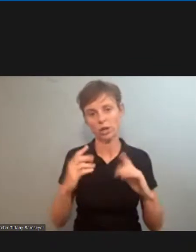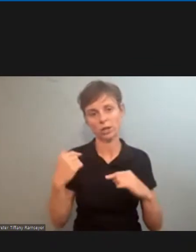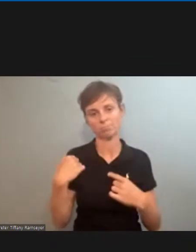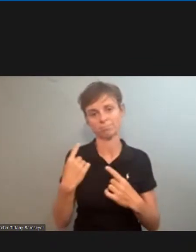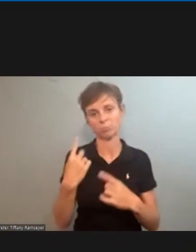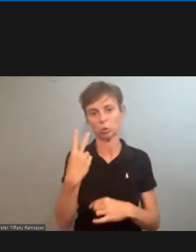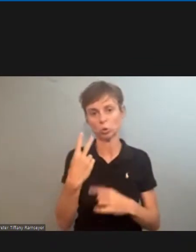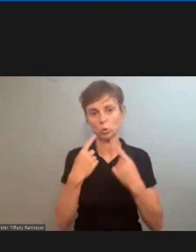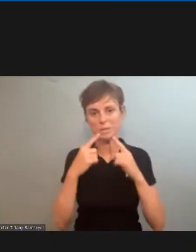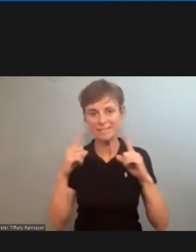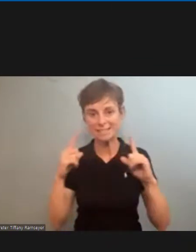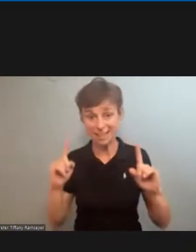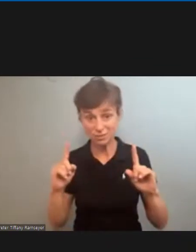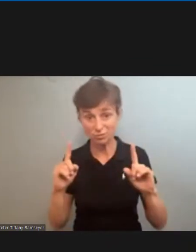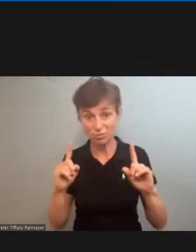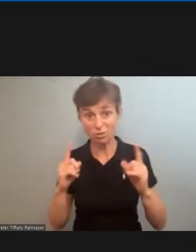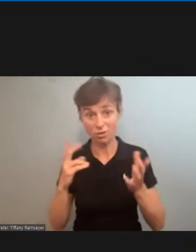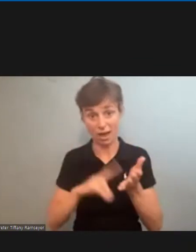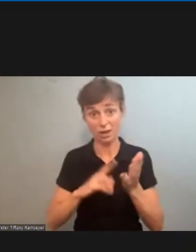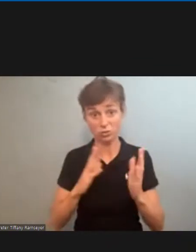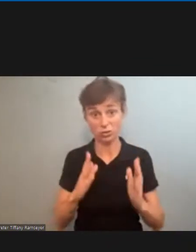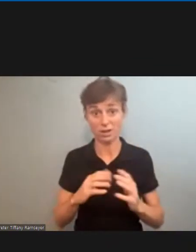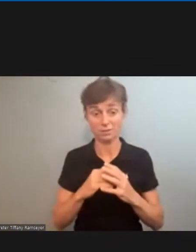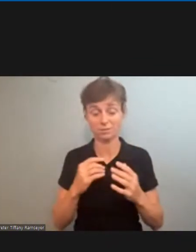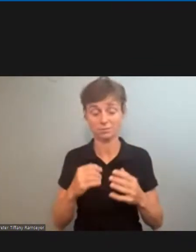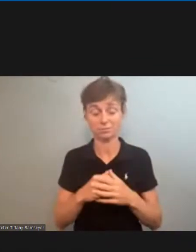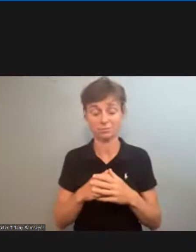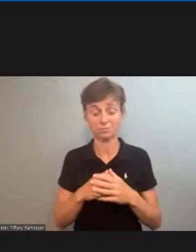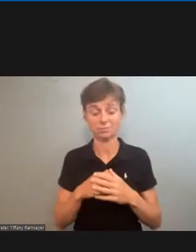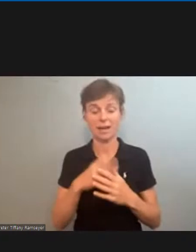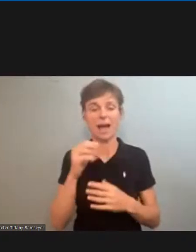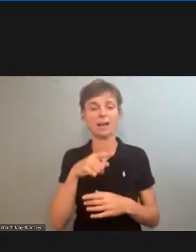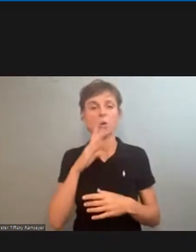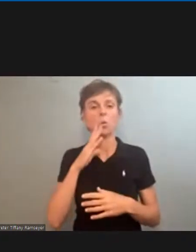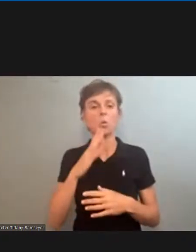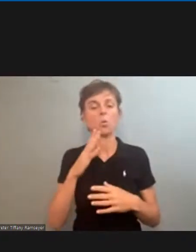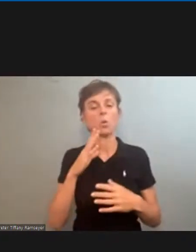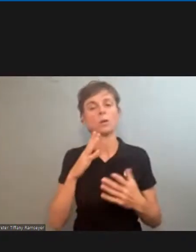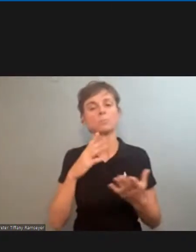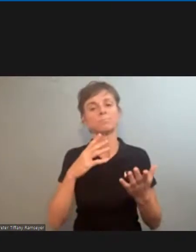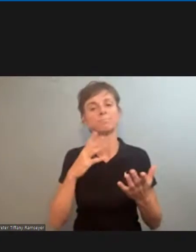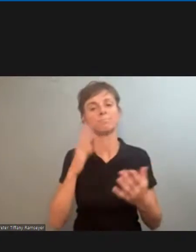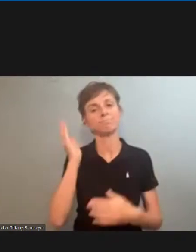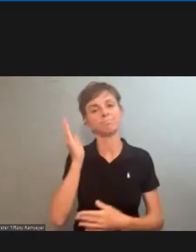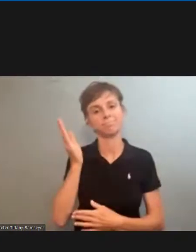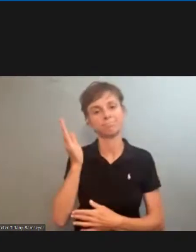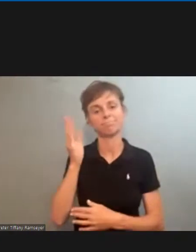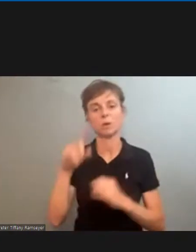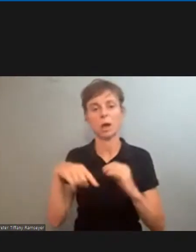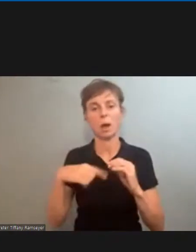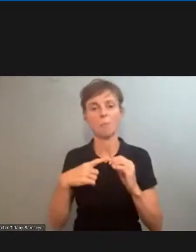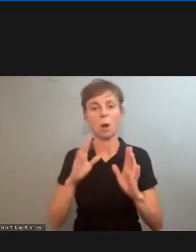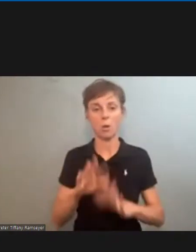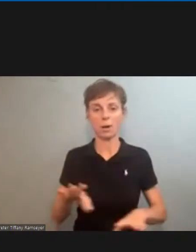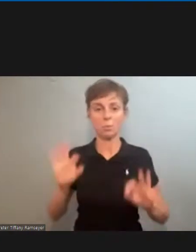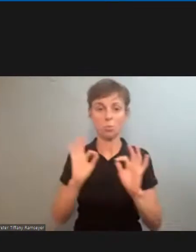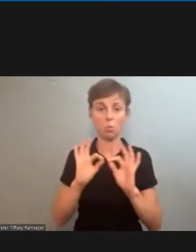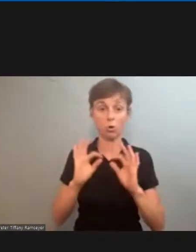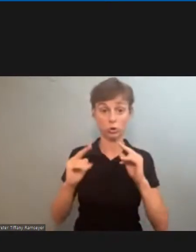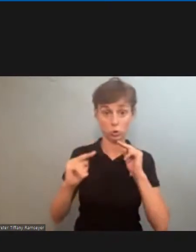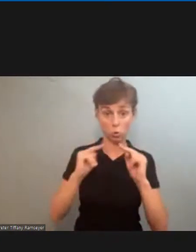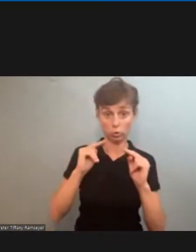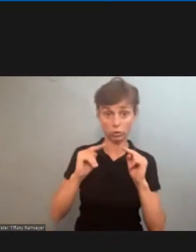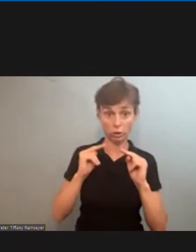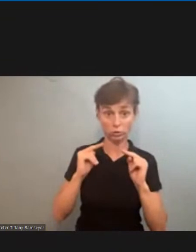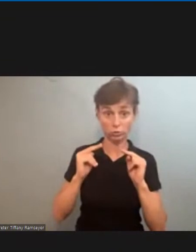successful contracts and he is going to address you on the importance of negotiations and